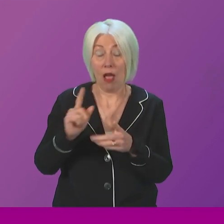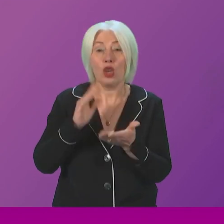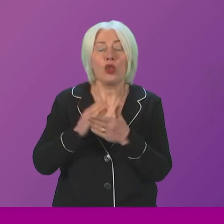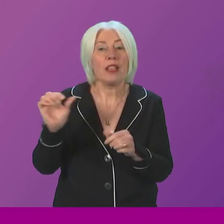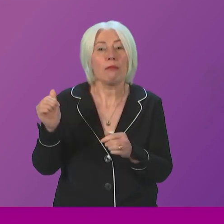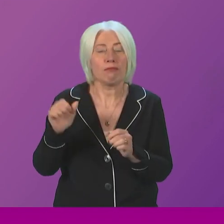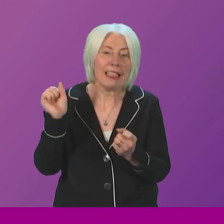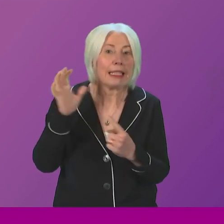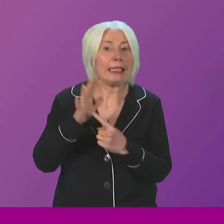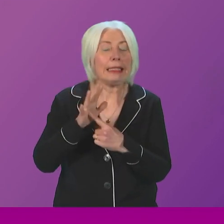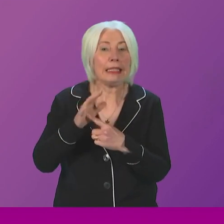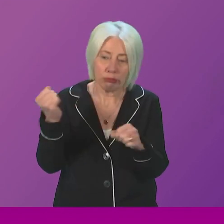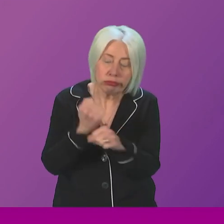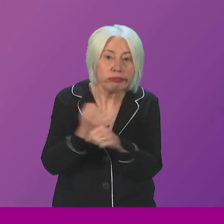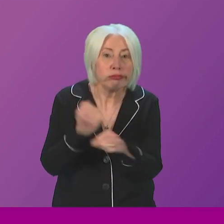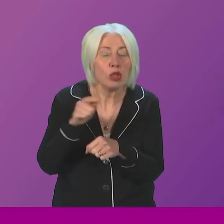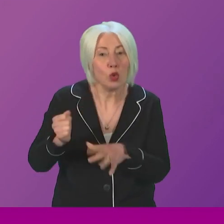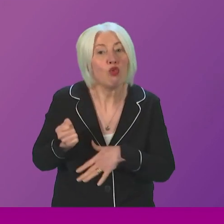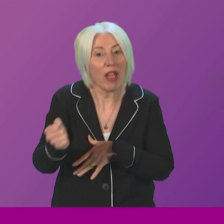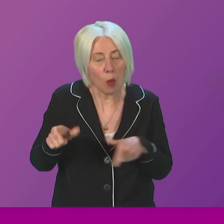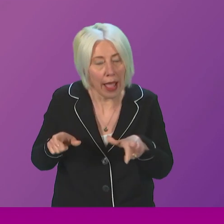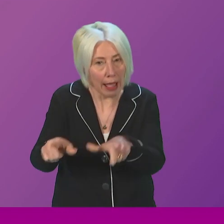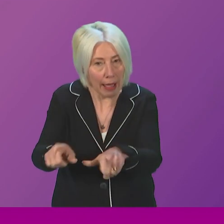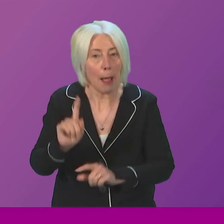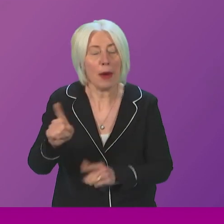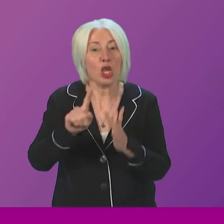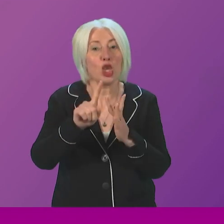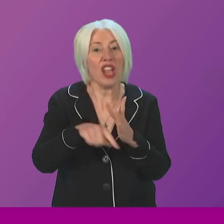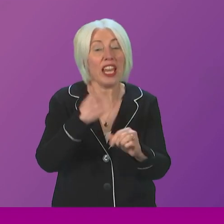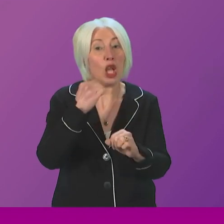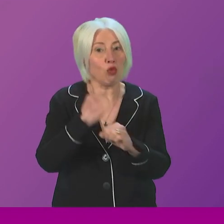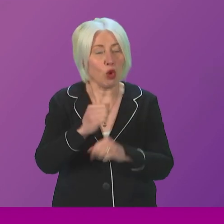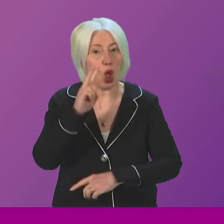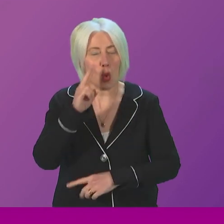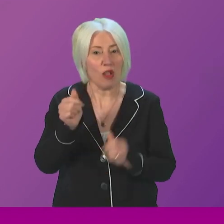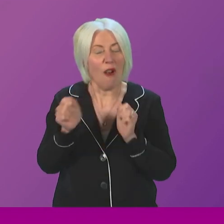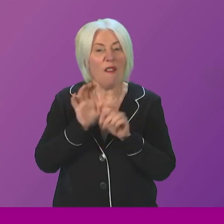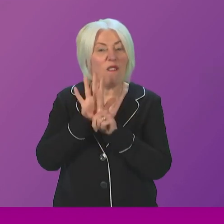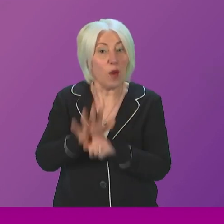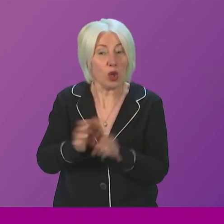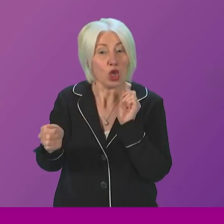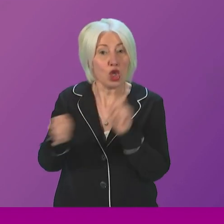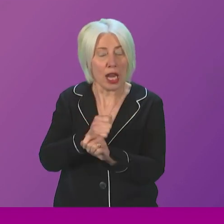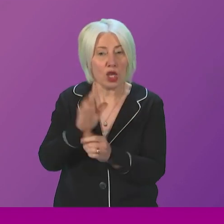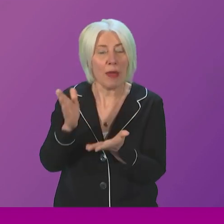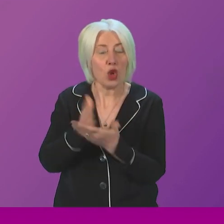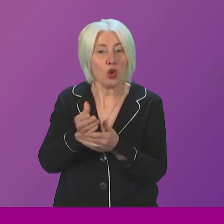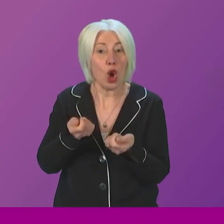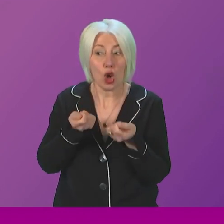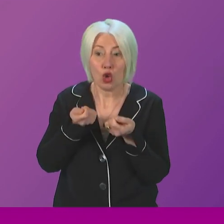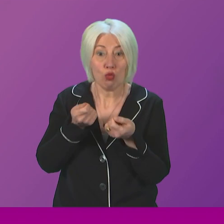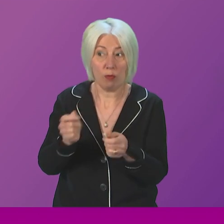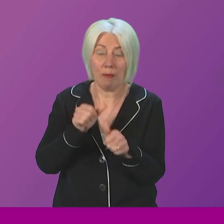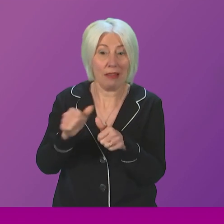upgrades to happen. Jenny Galruth appears to have forced a change in order to give preferential treatment to her